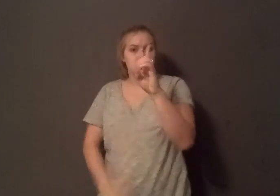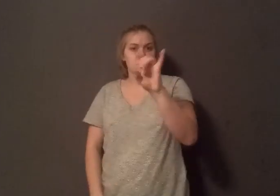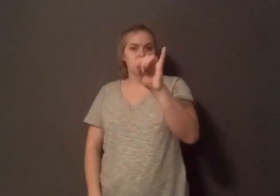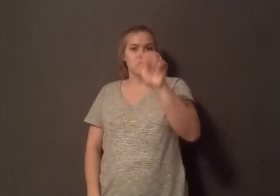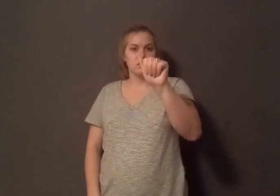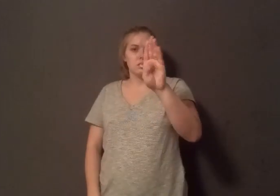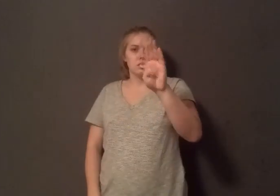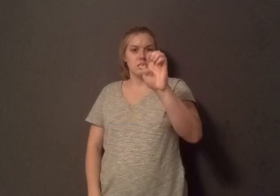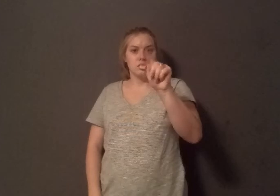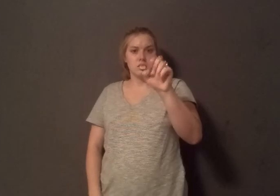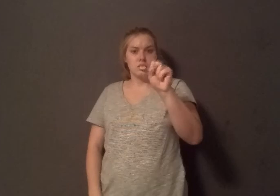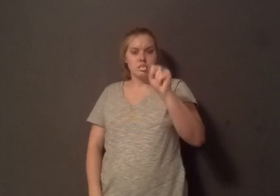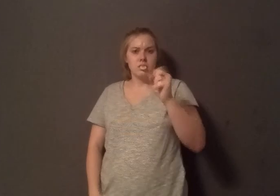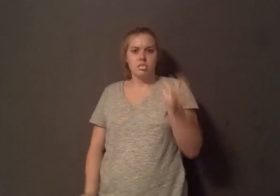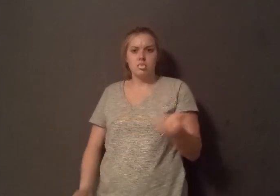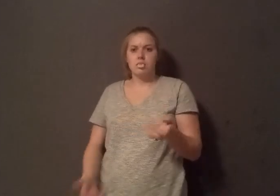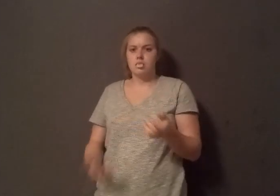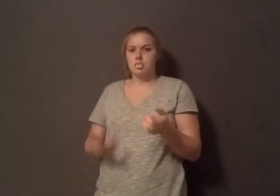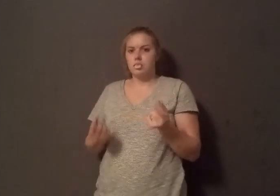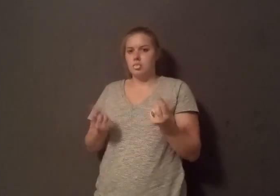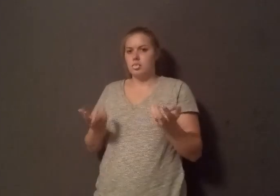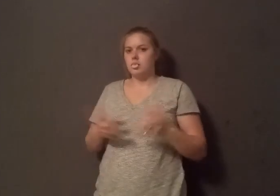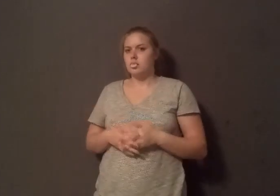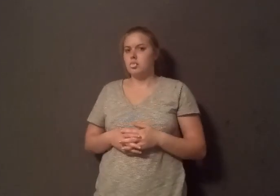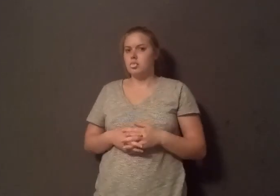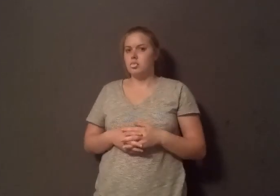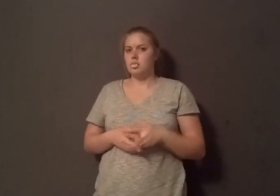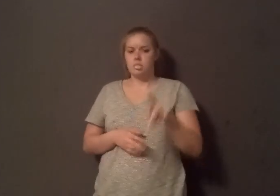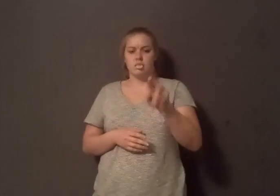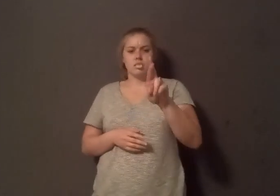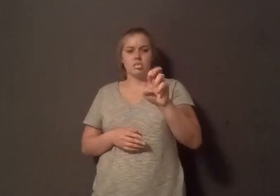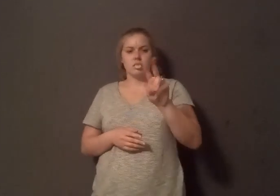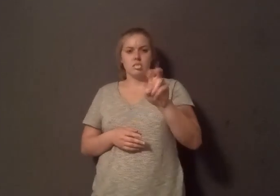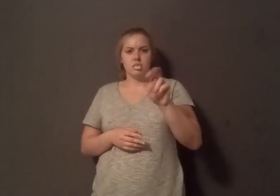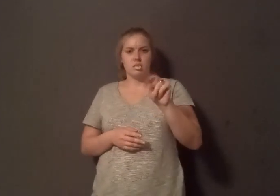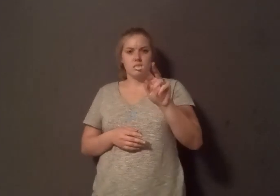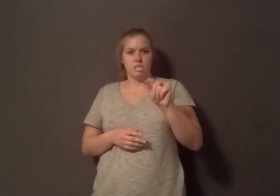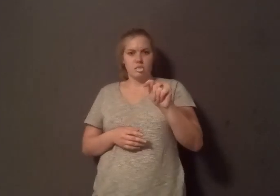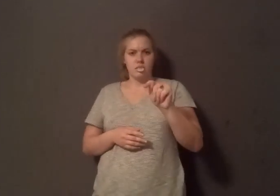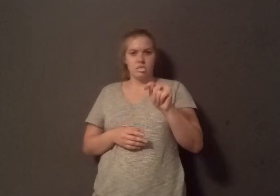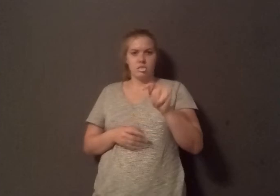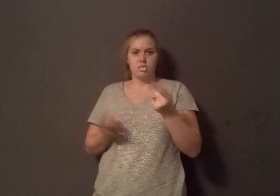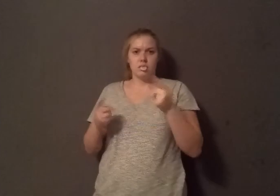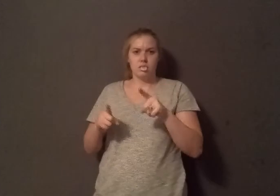And what's the best way to prevent this? For type 2 diabetes, it's unclear.